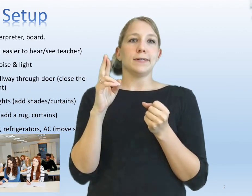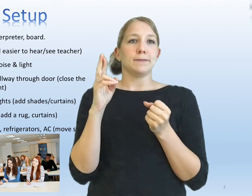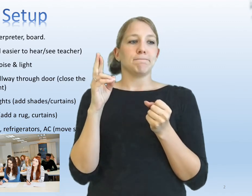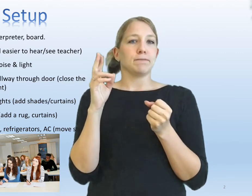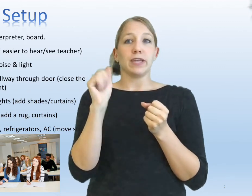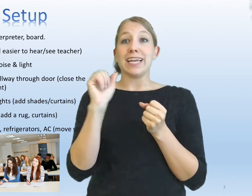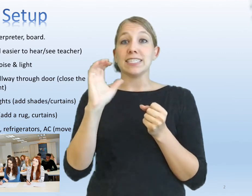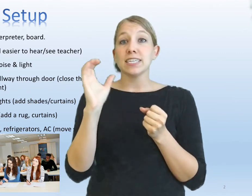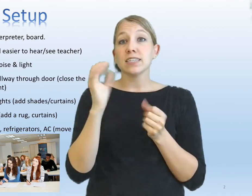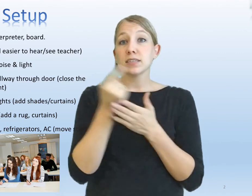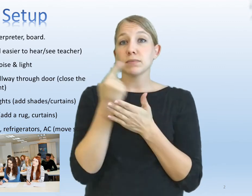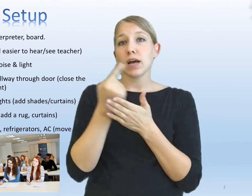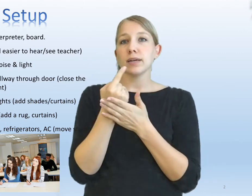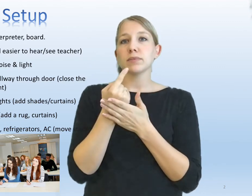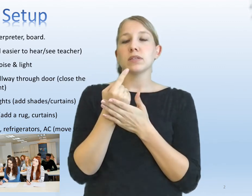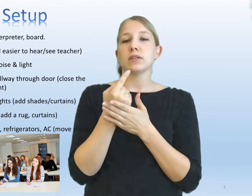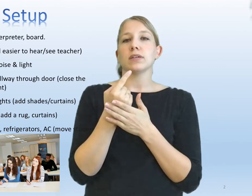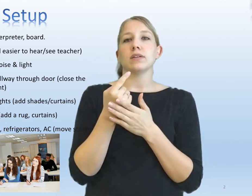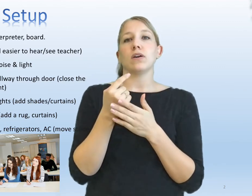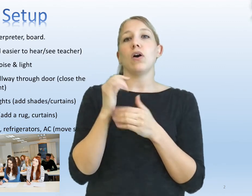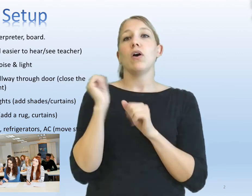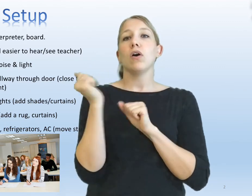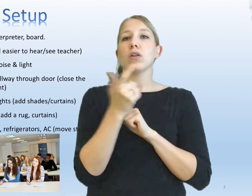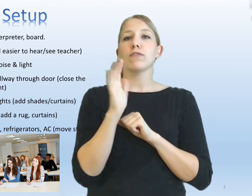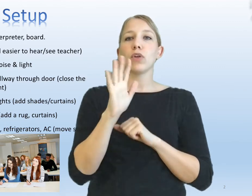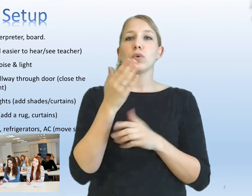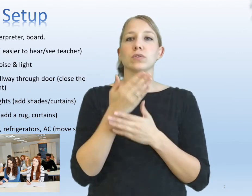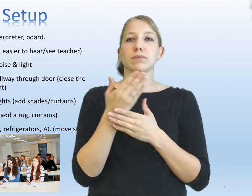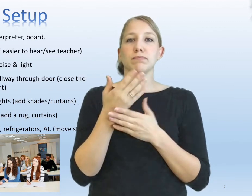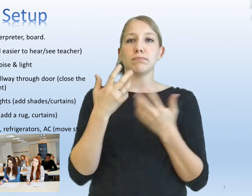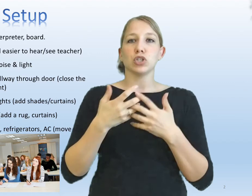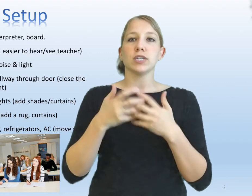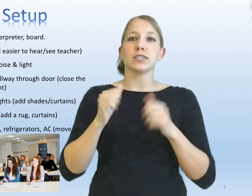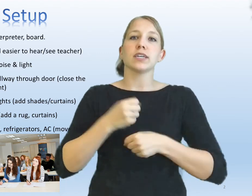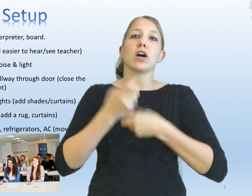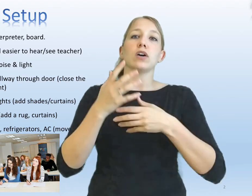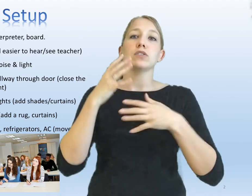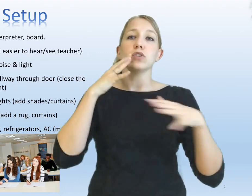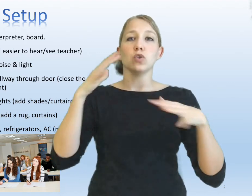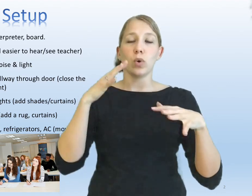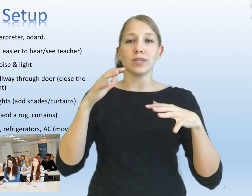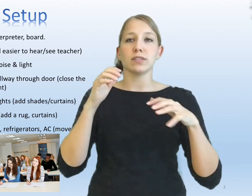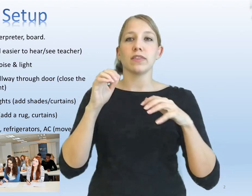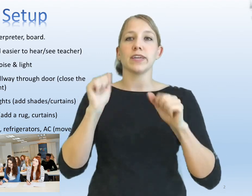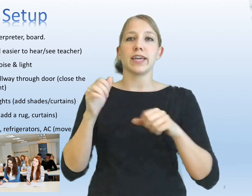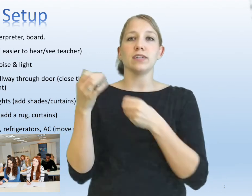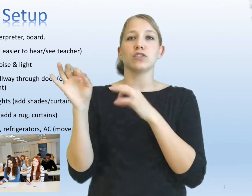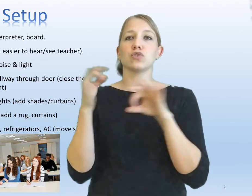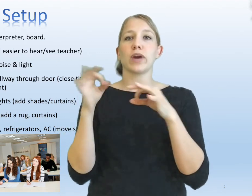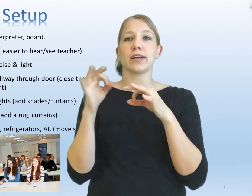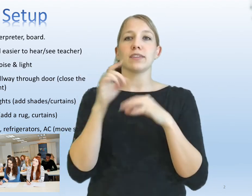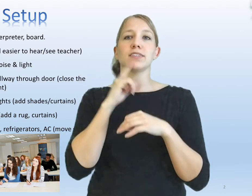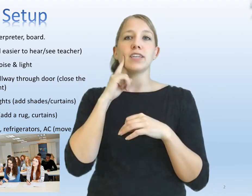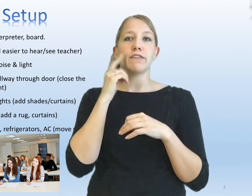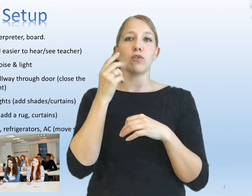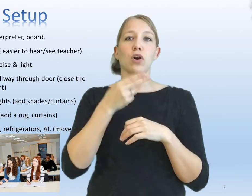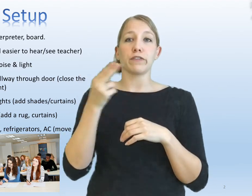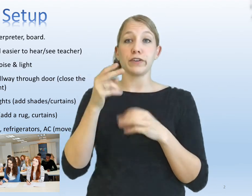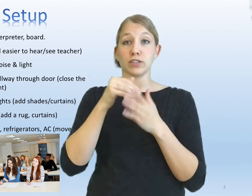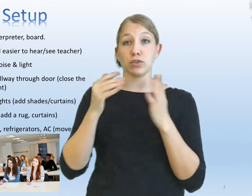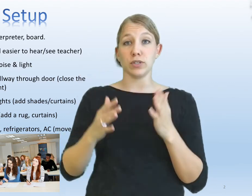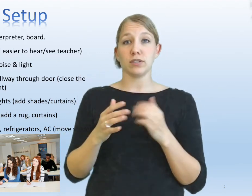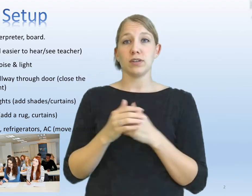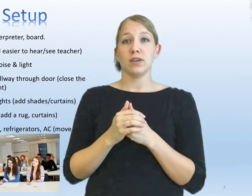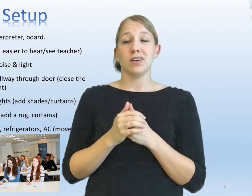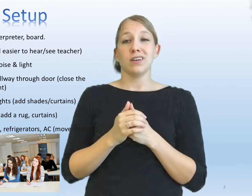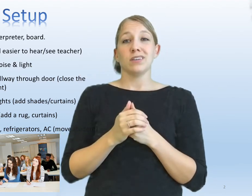the AC sometimes, all of those machines can cause noise that can distract the deaf or